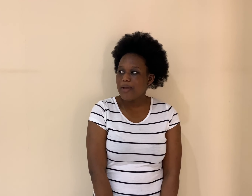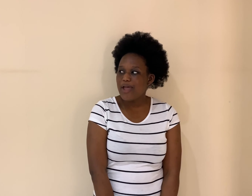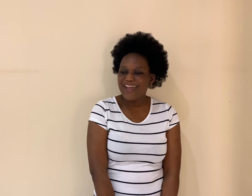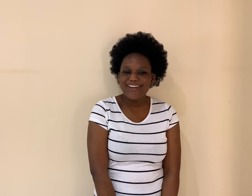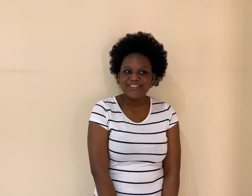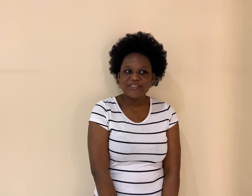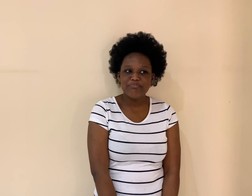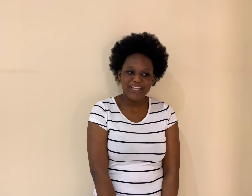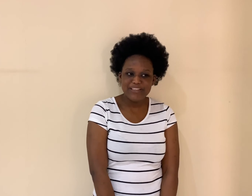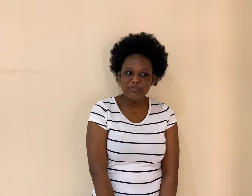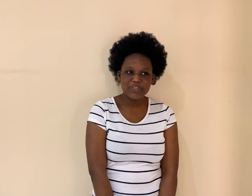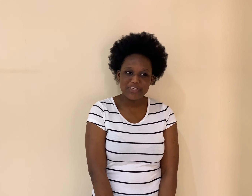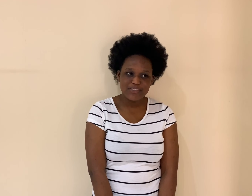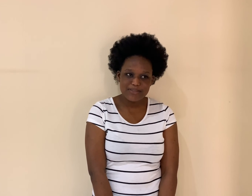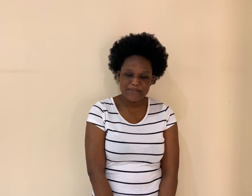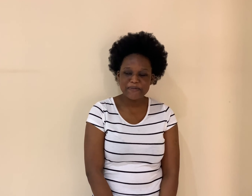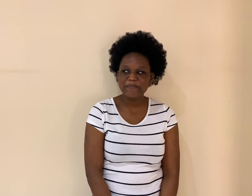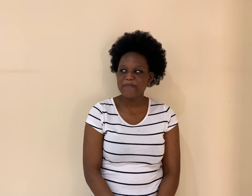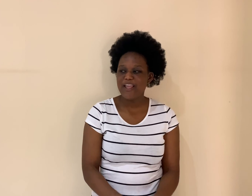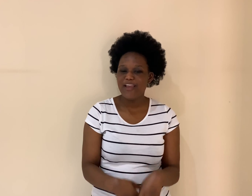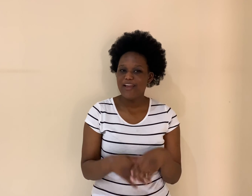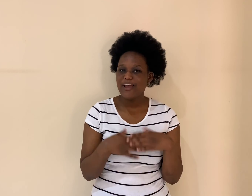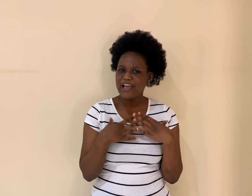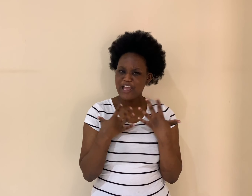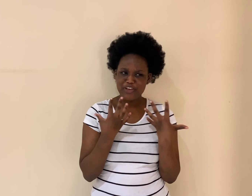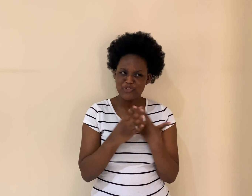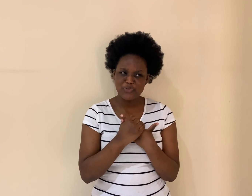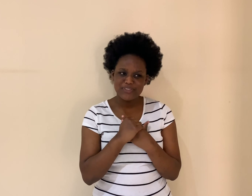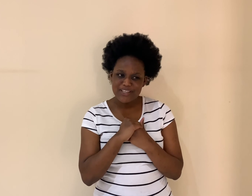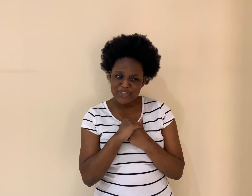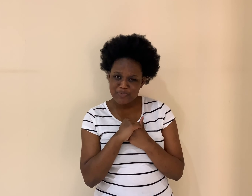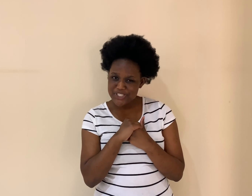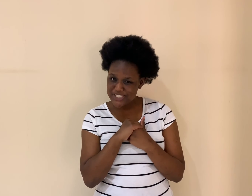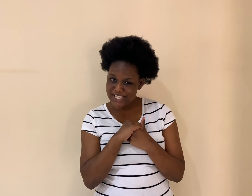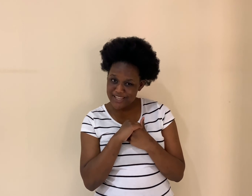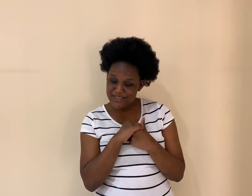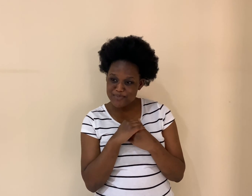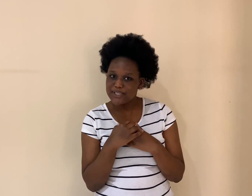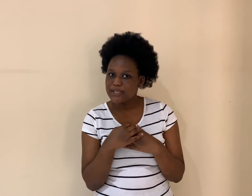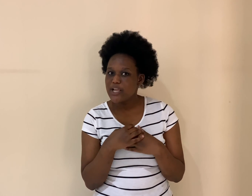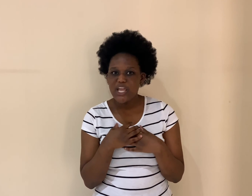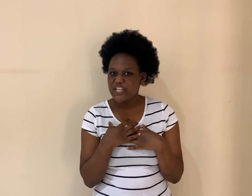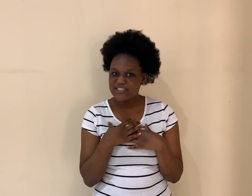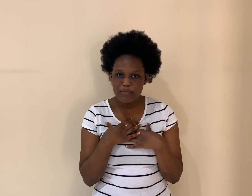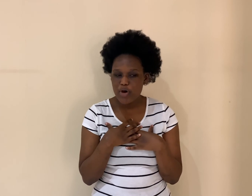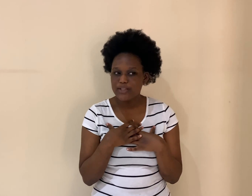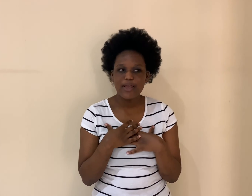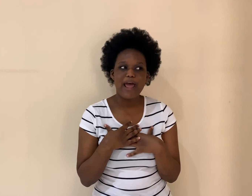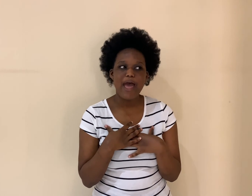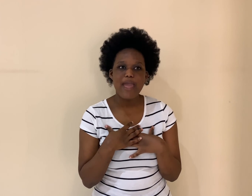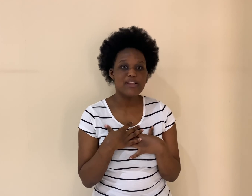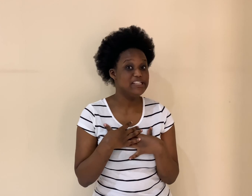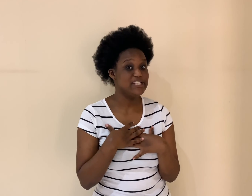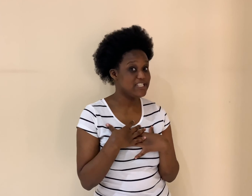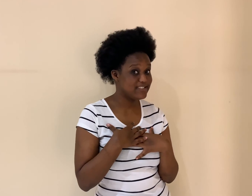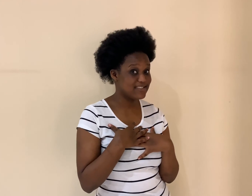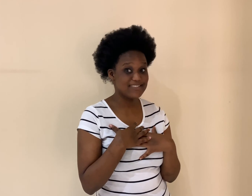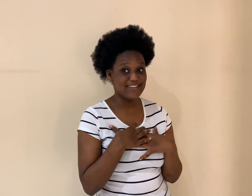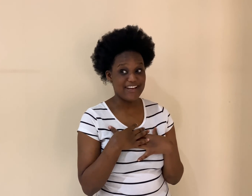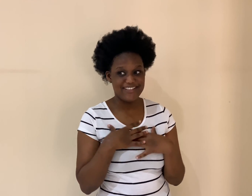And mainly because, I don't think I should be saying this, but it's the part that I least studied.